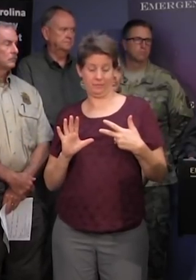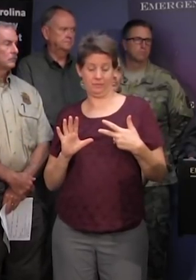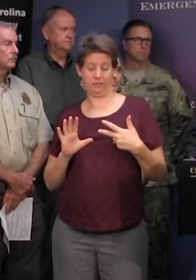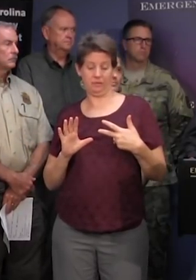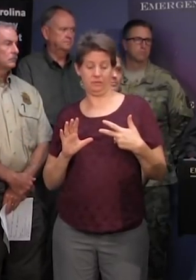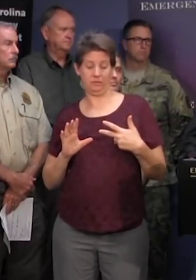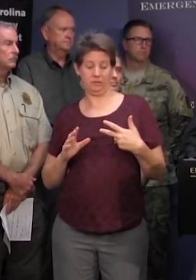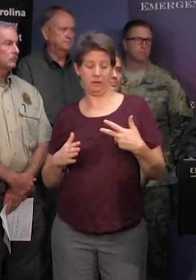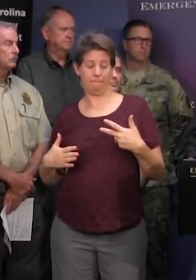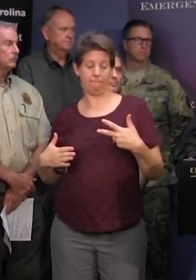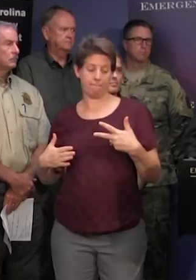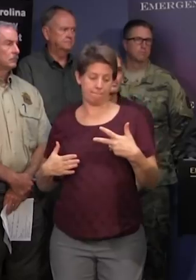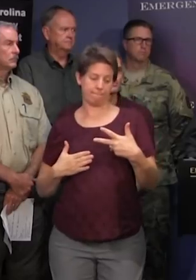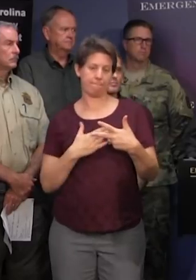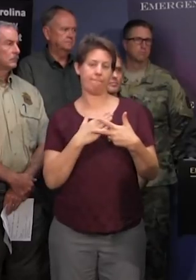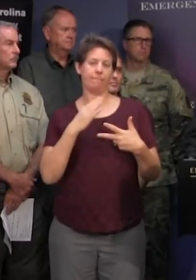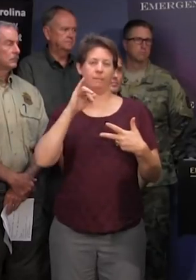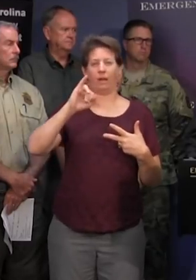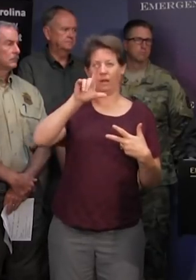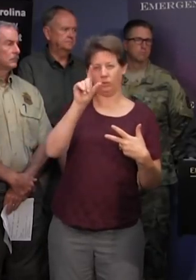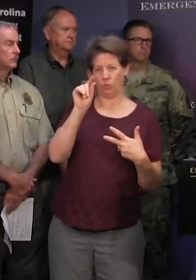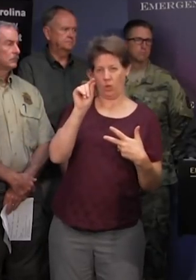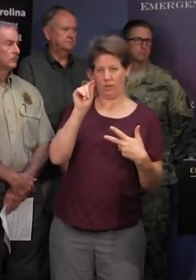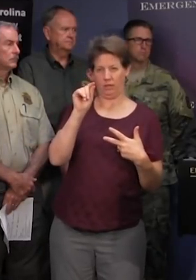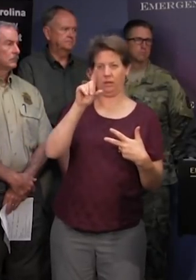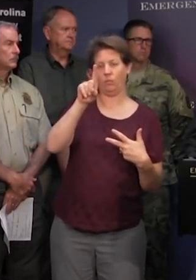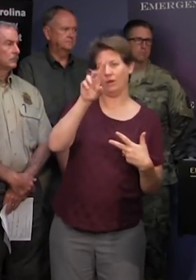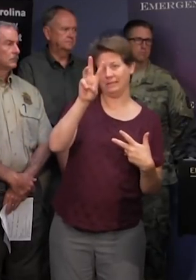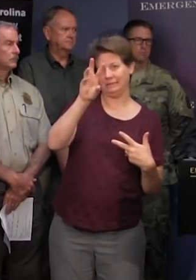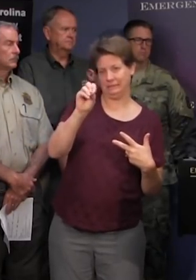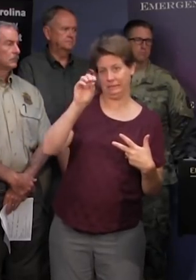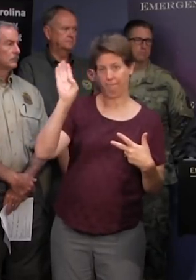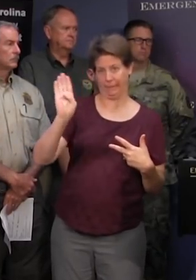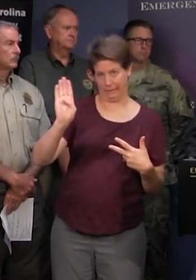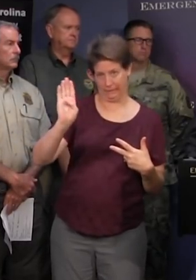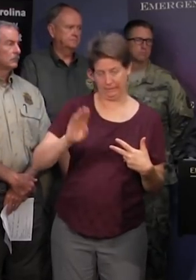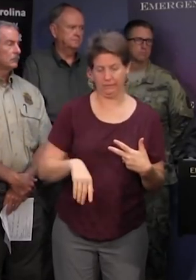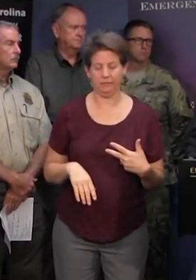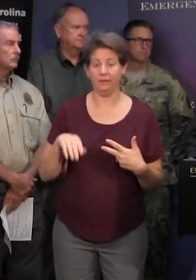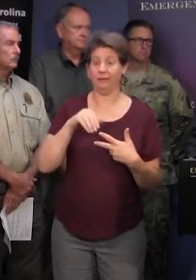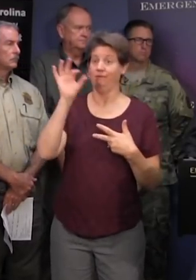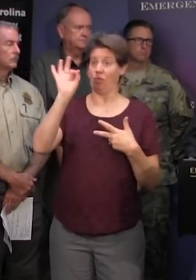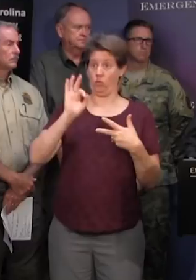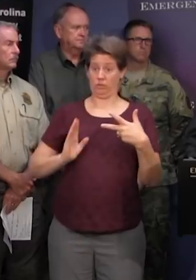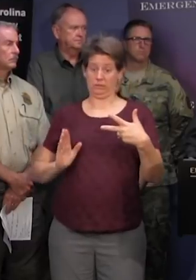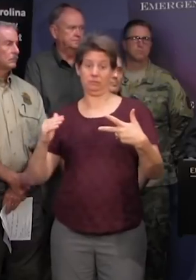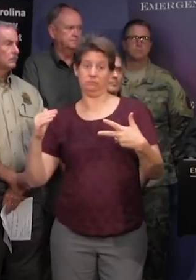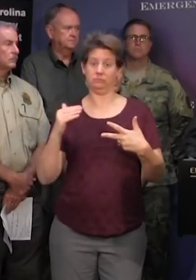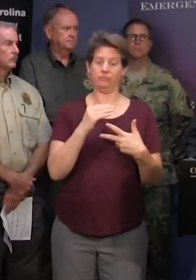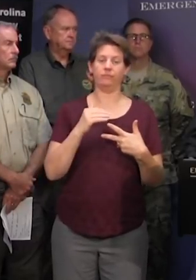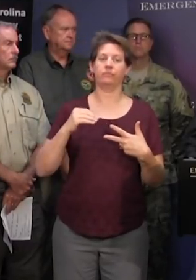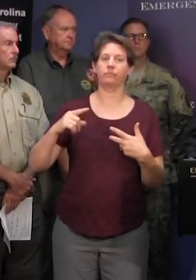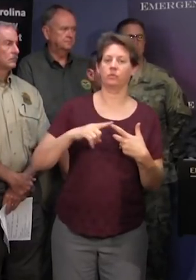westbound exit that would be exit 160 bravo 160 b uh in florence uh to